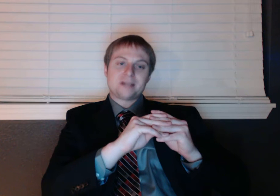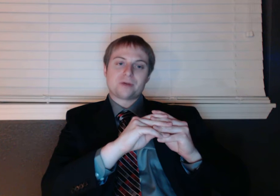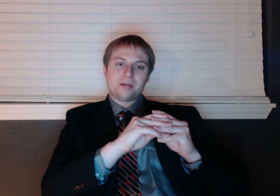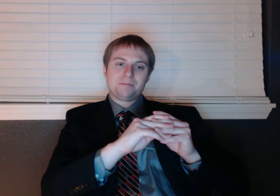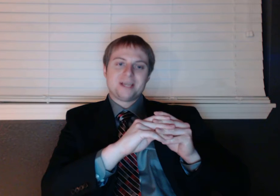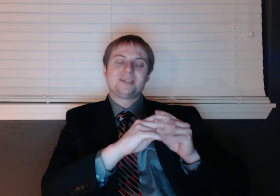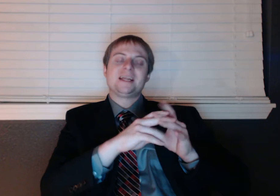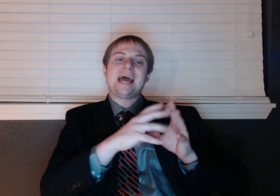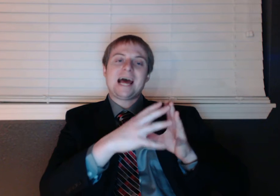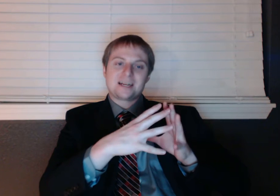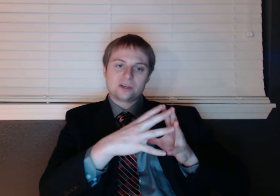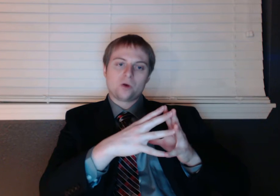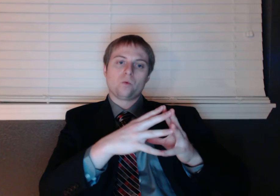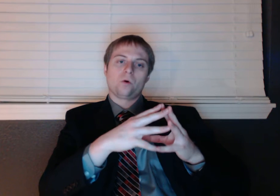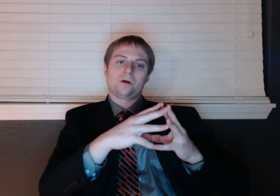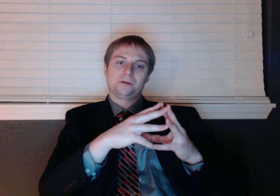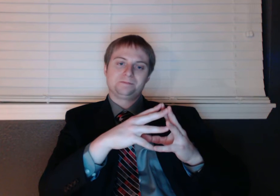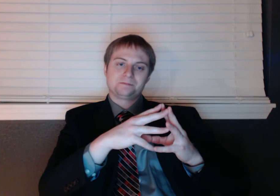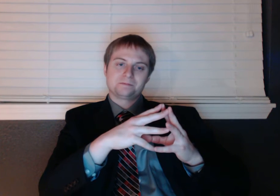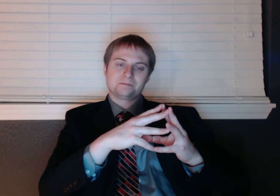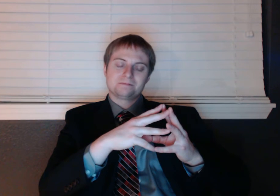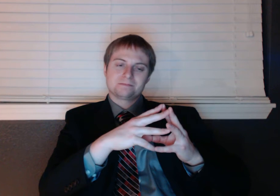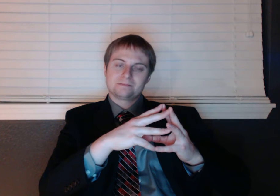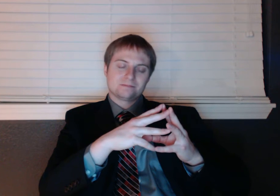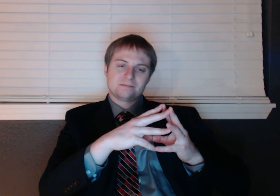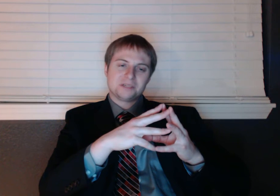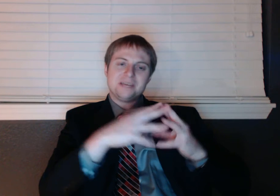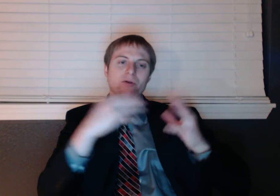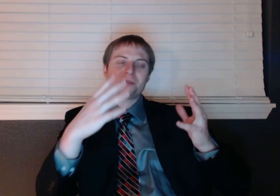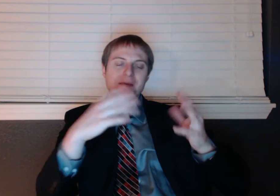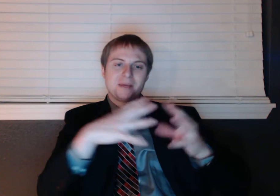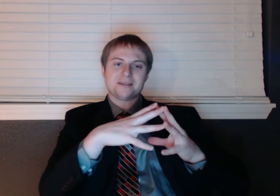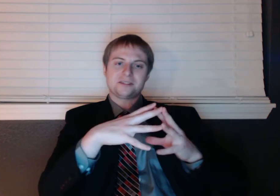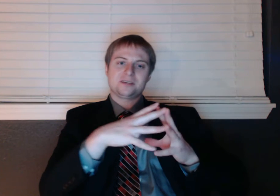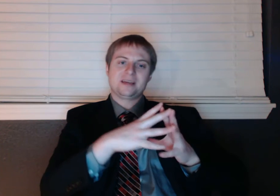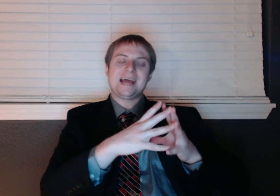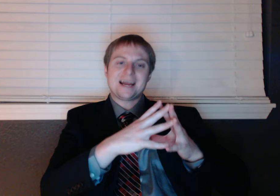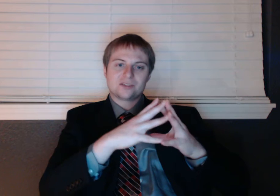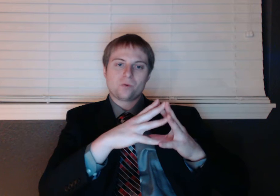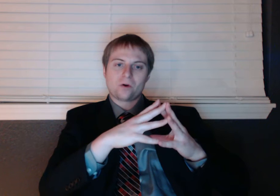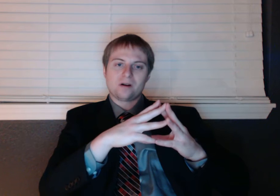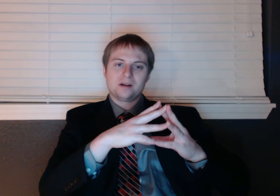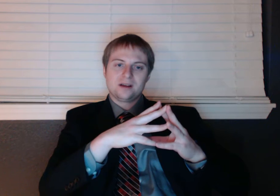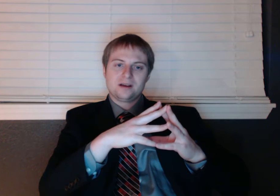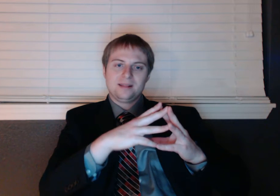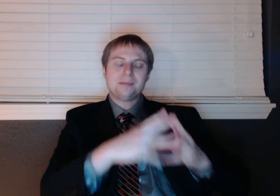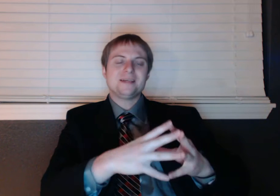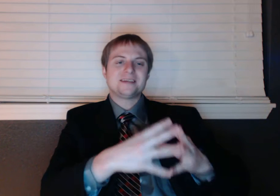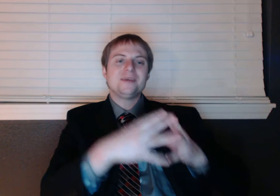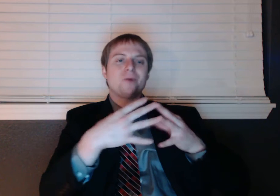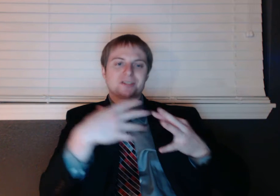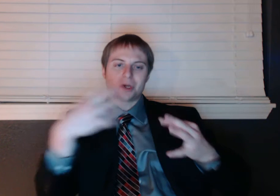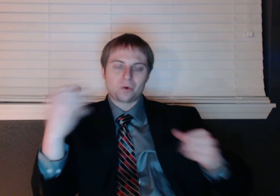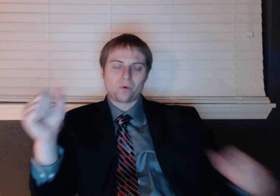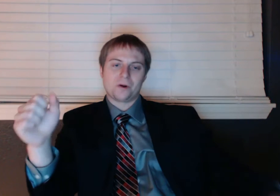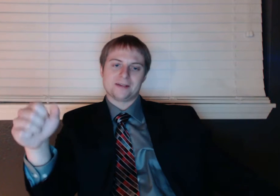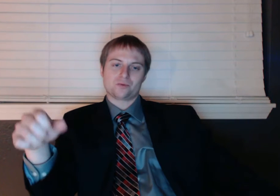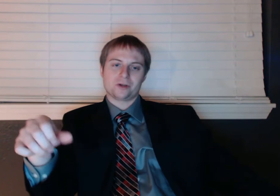That's right. He said an act of war. Does he even know what that means? An act of war. That means he wants to go to war against